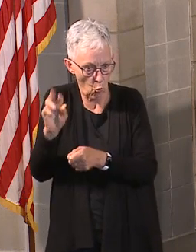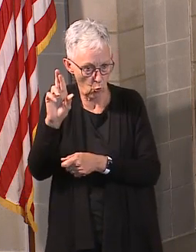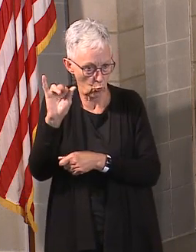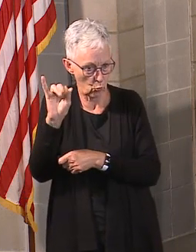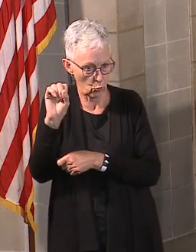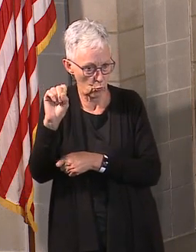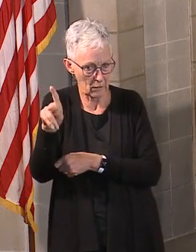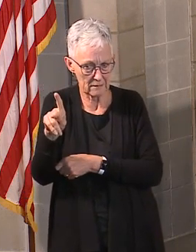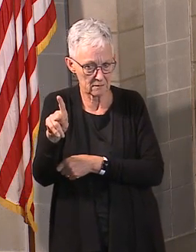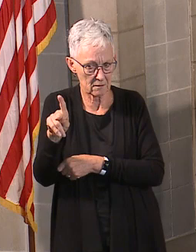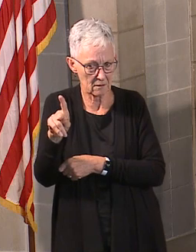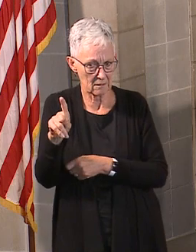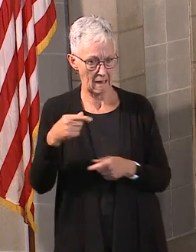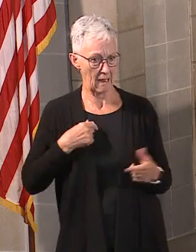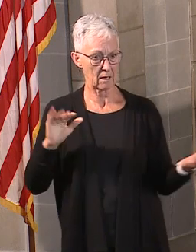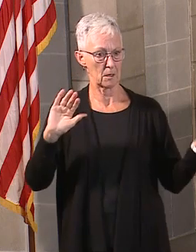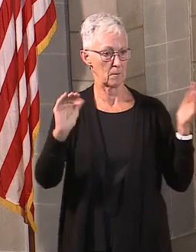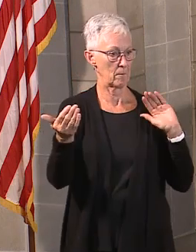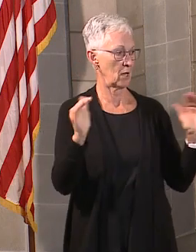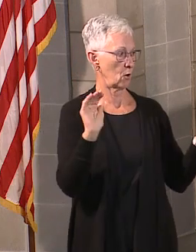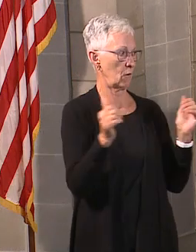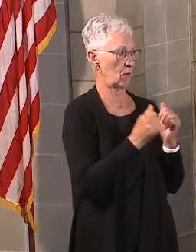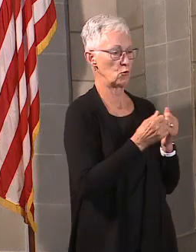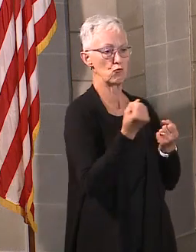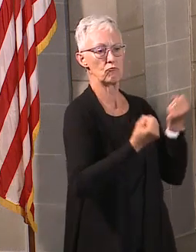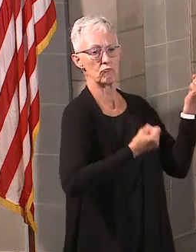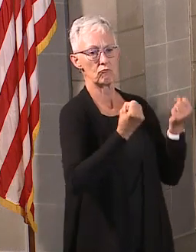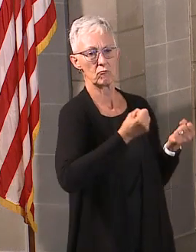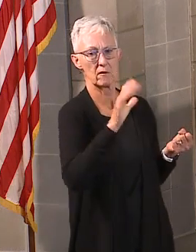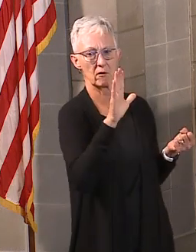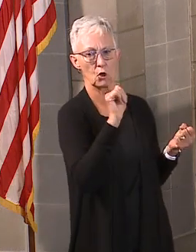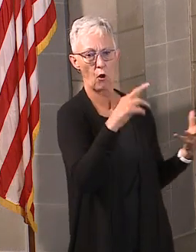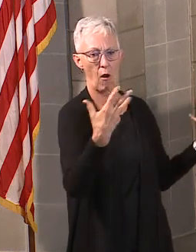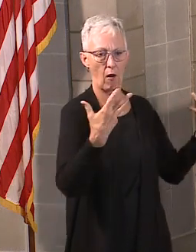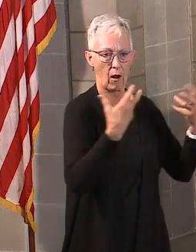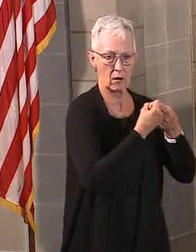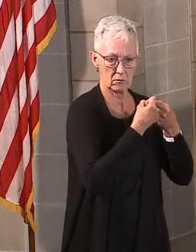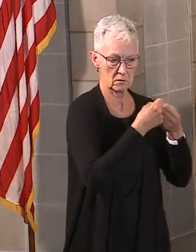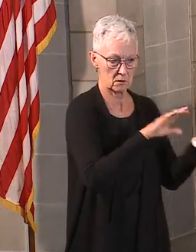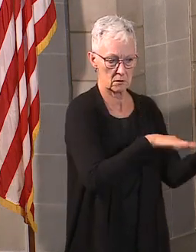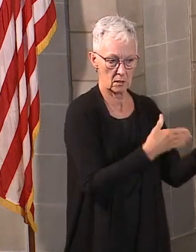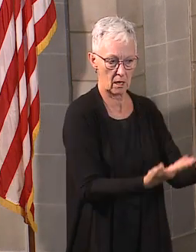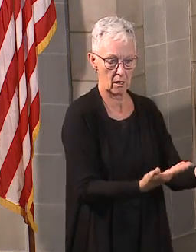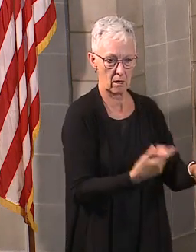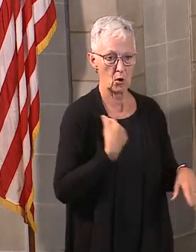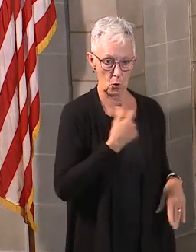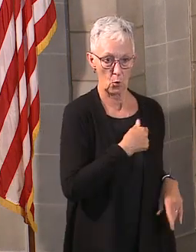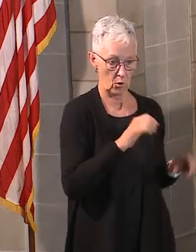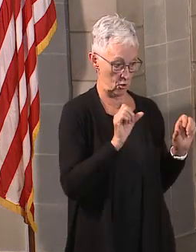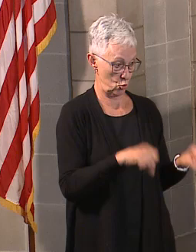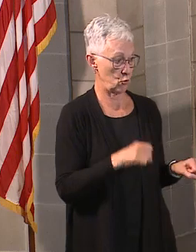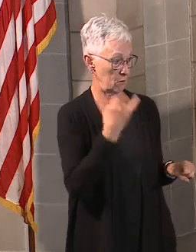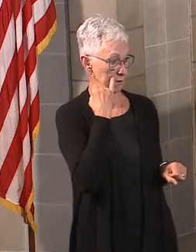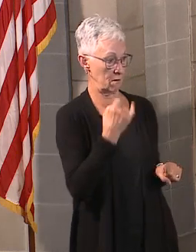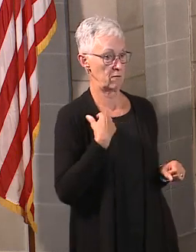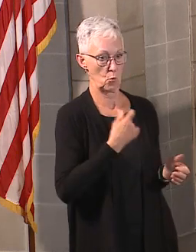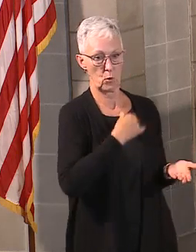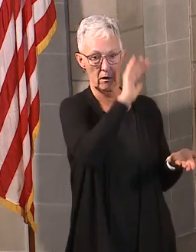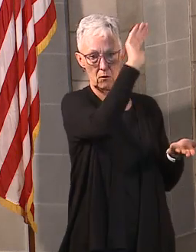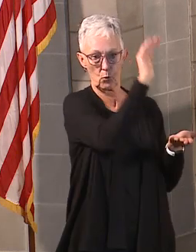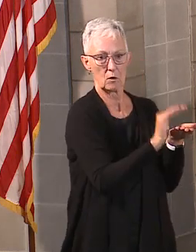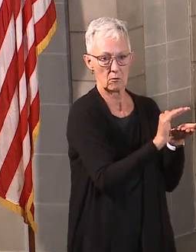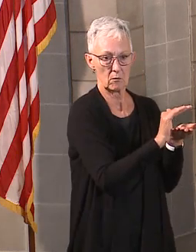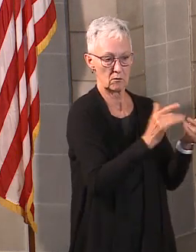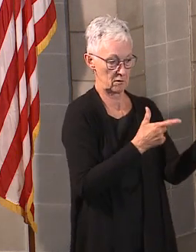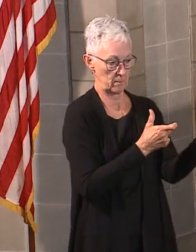deaths. We know we could reduce and eliminate almost all highway deaths. We took the speed limit on the interstate down to five miles